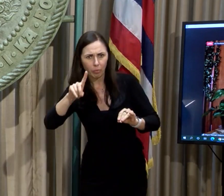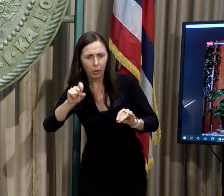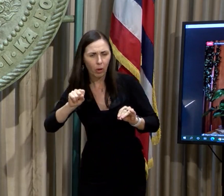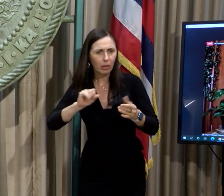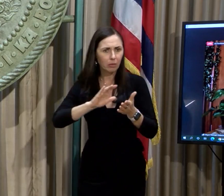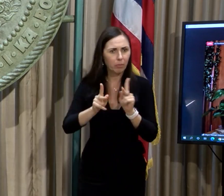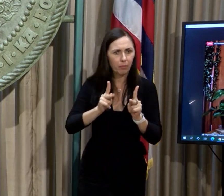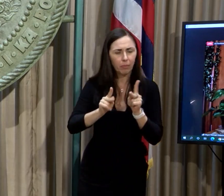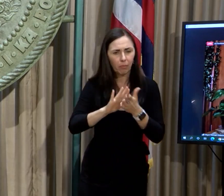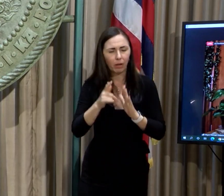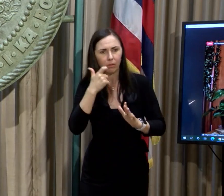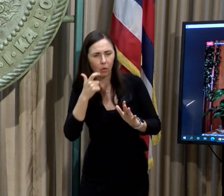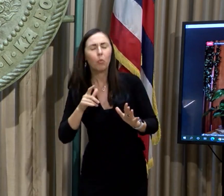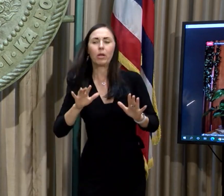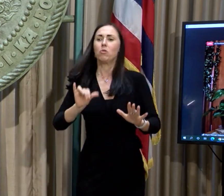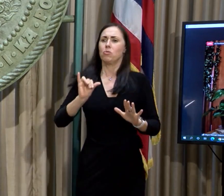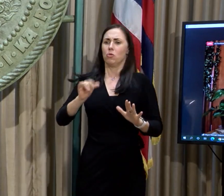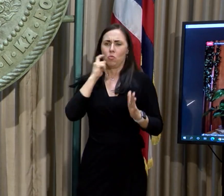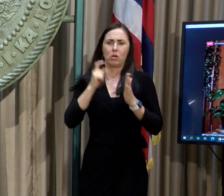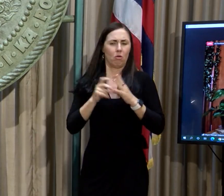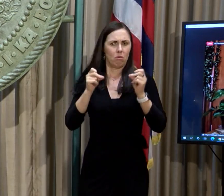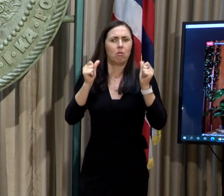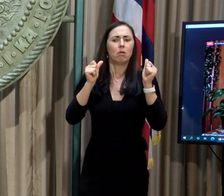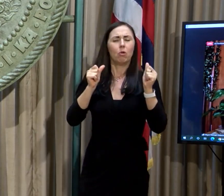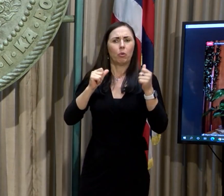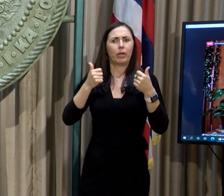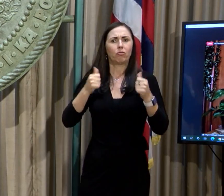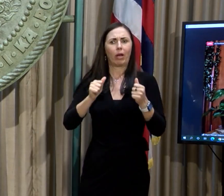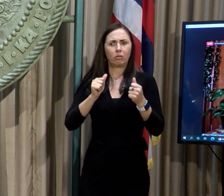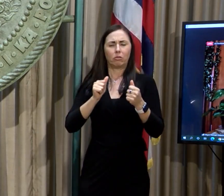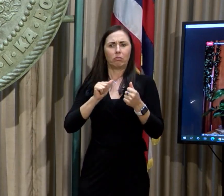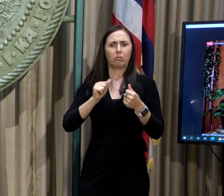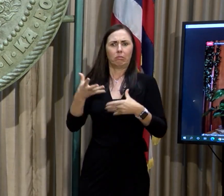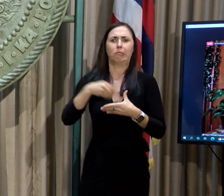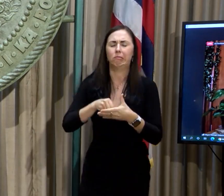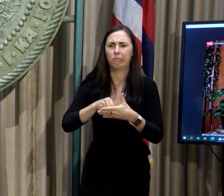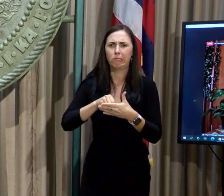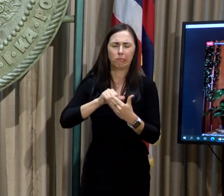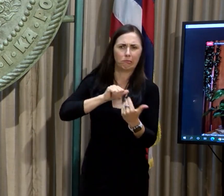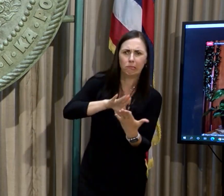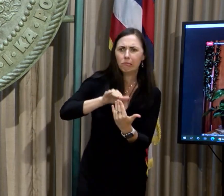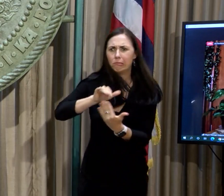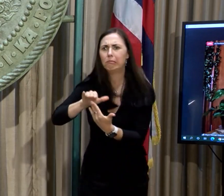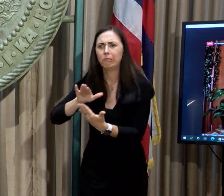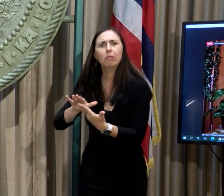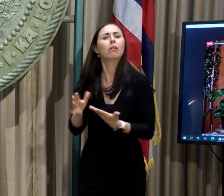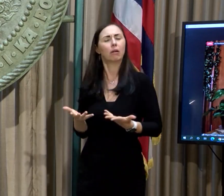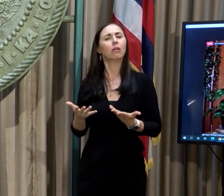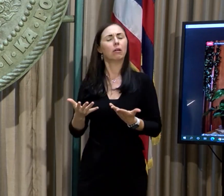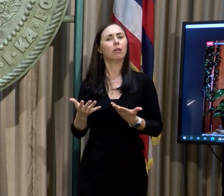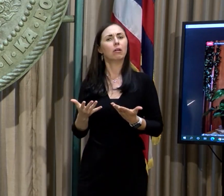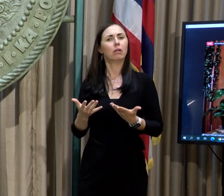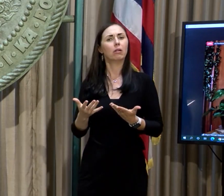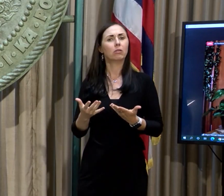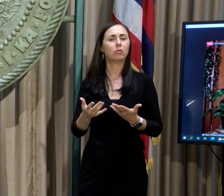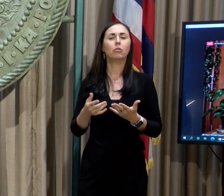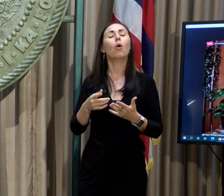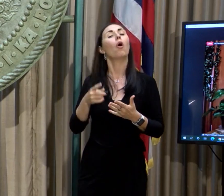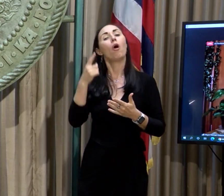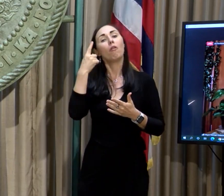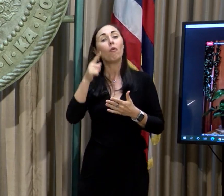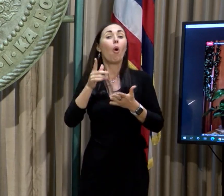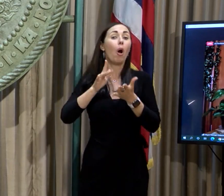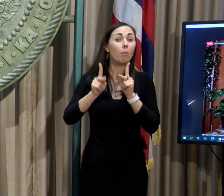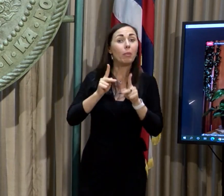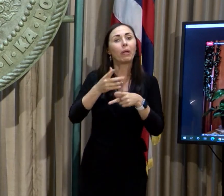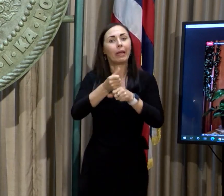respond pretty rapidly to change the starting doses and for